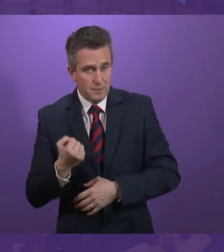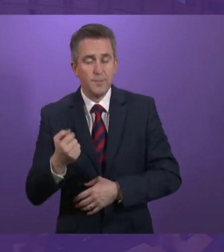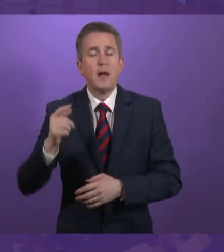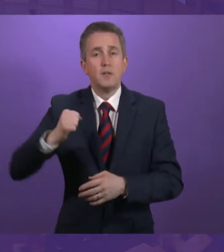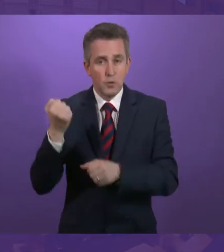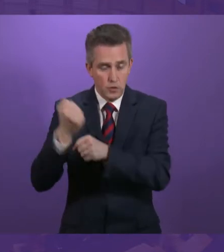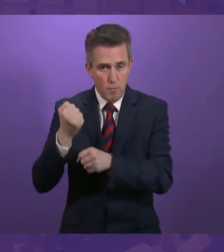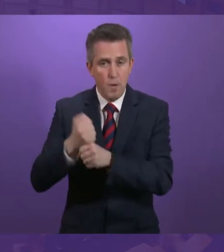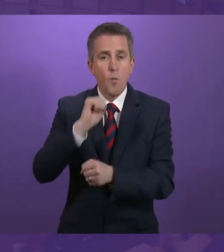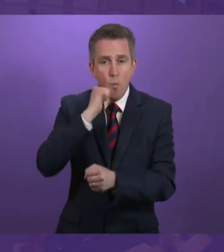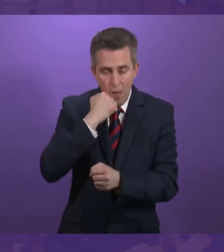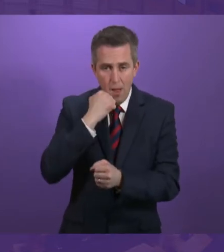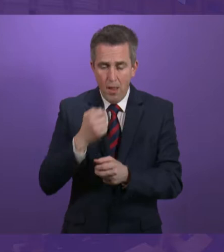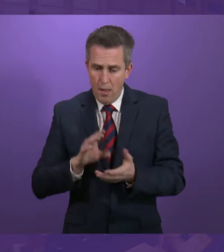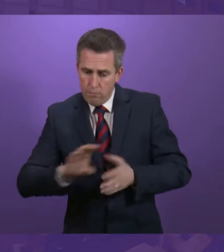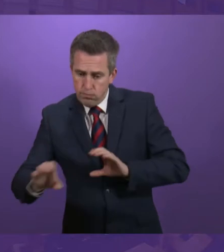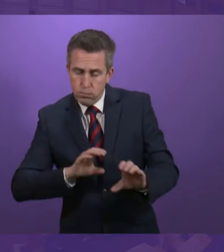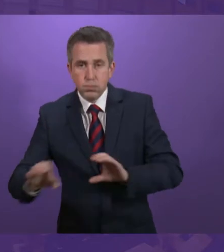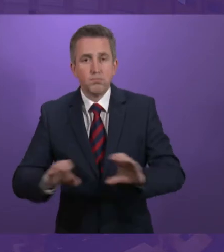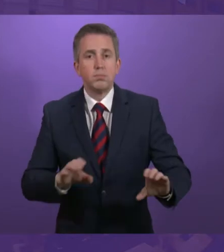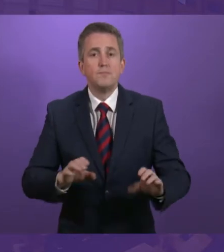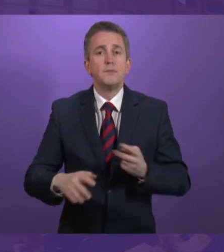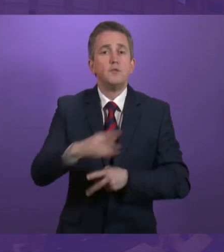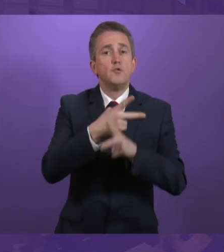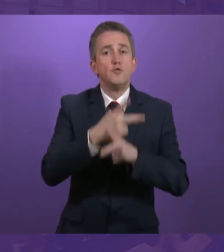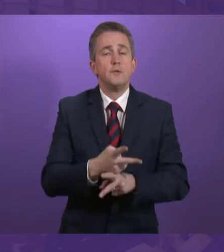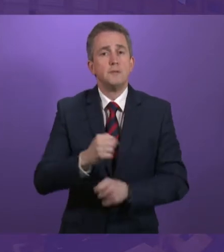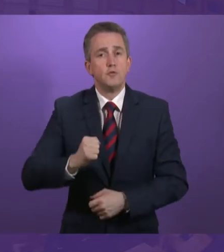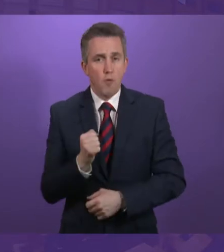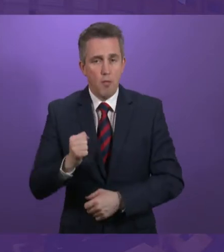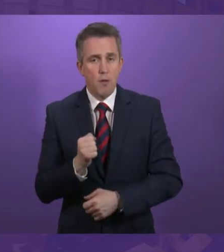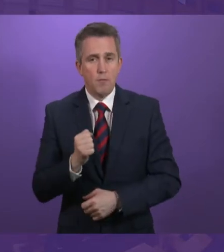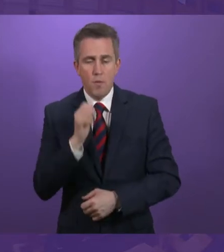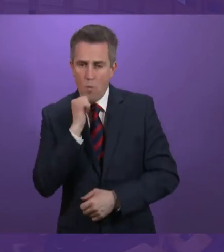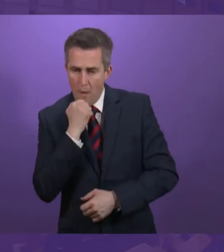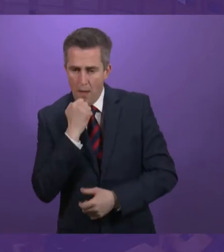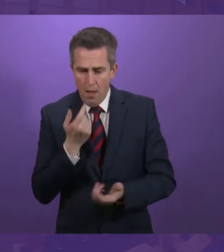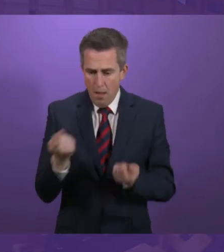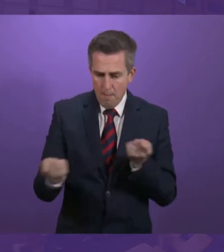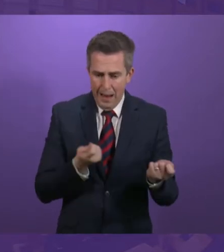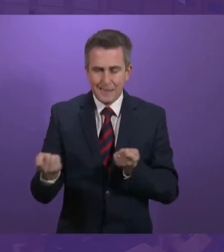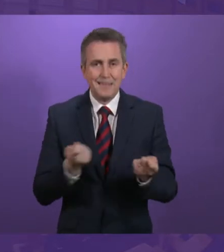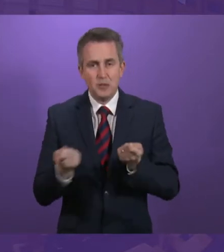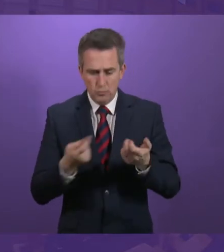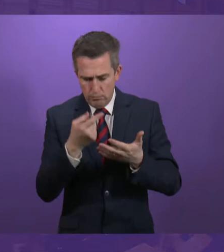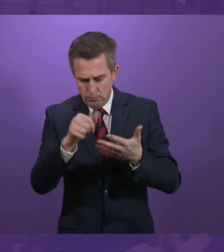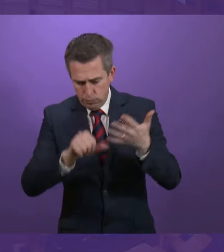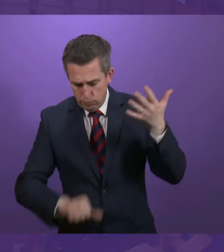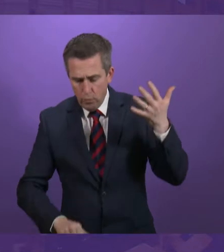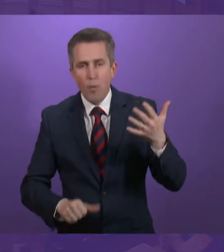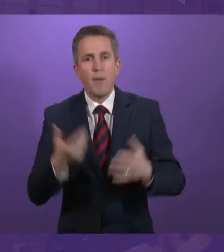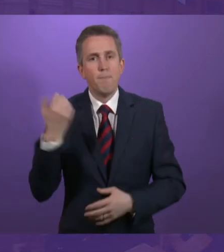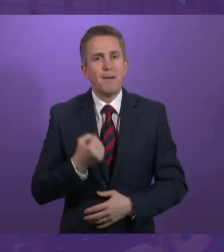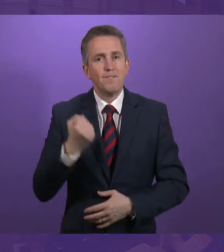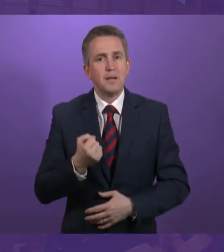Government. From that point, Social Security Scotland will progressively take over administrating these benefits from the Department of Work and